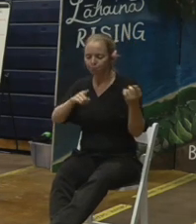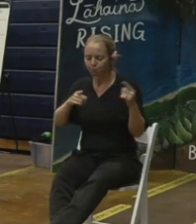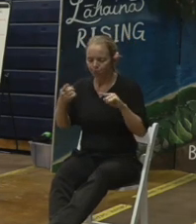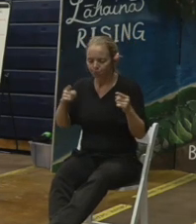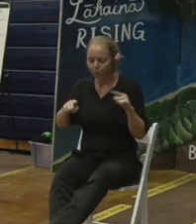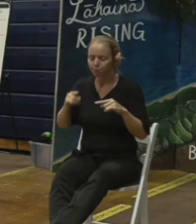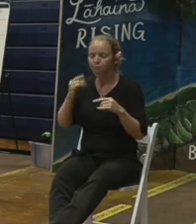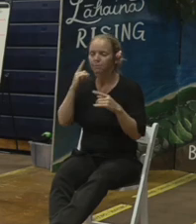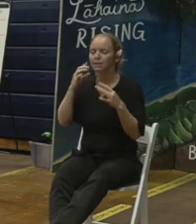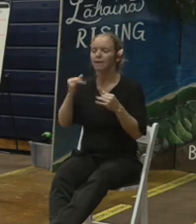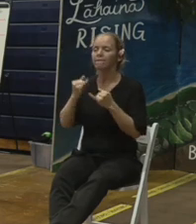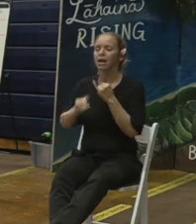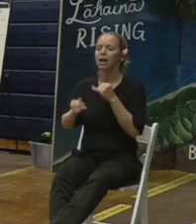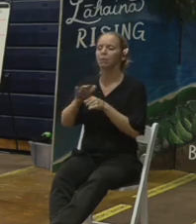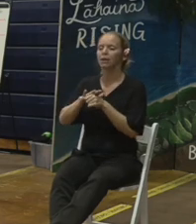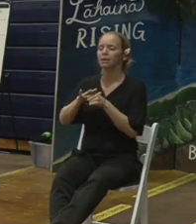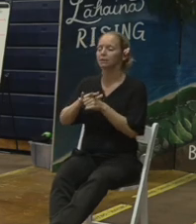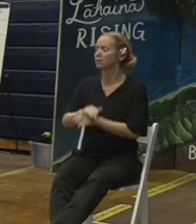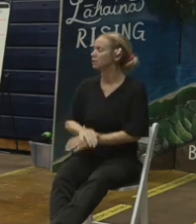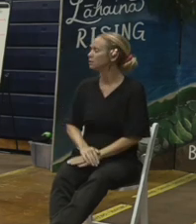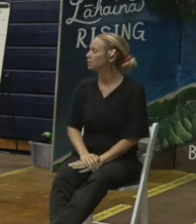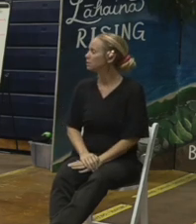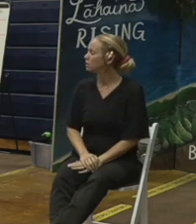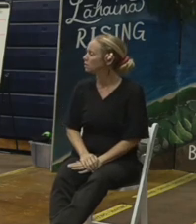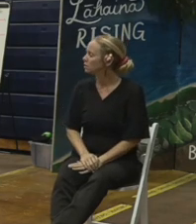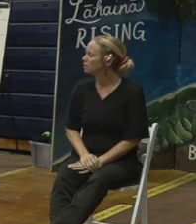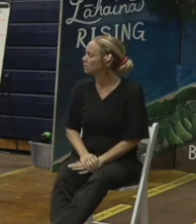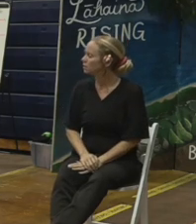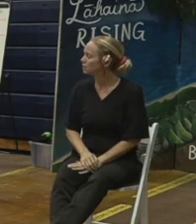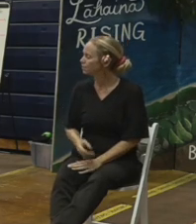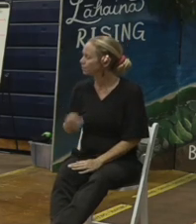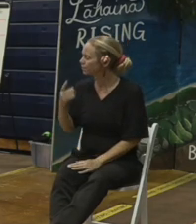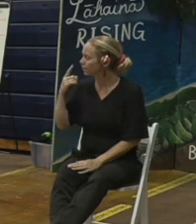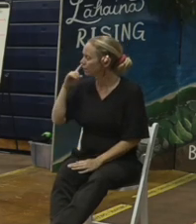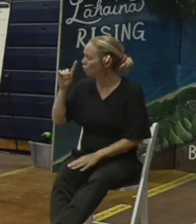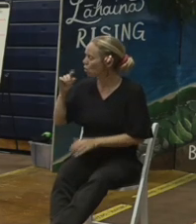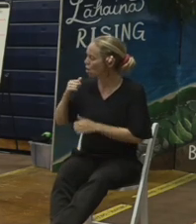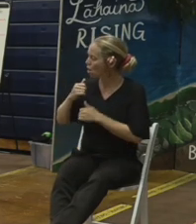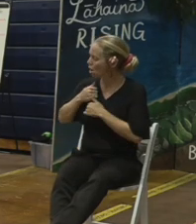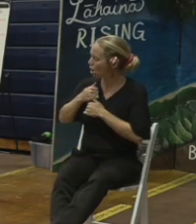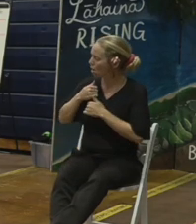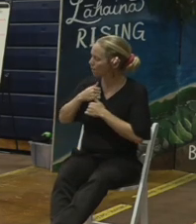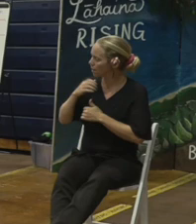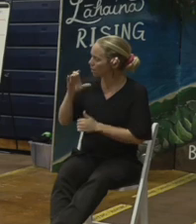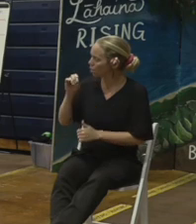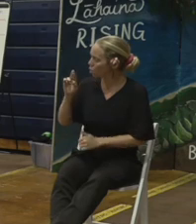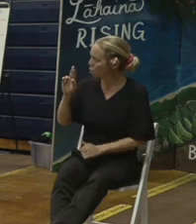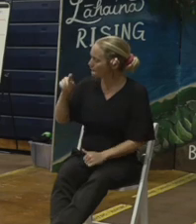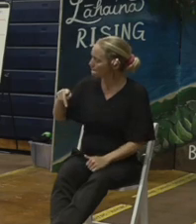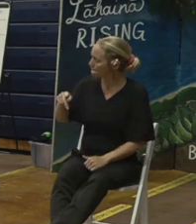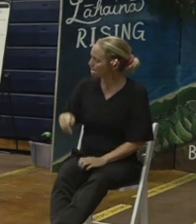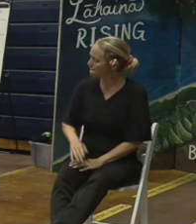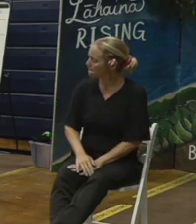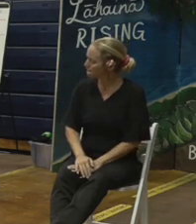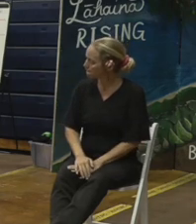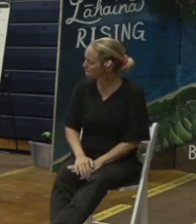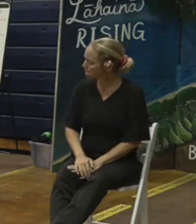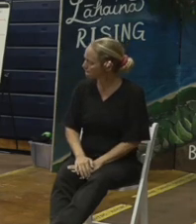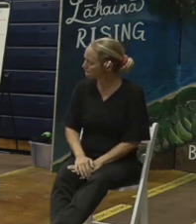thank you Shane for army corps of engineer concerning the burrito how is the